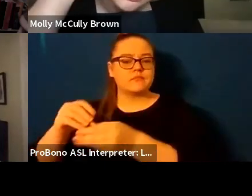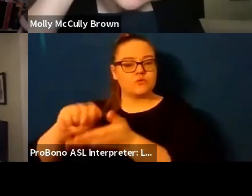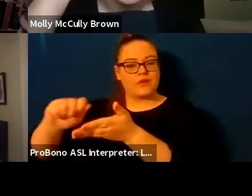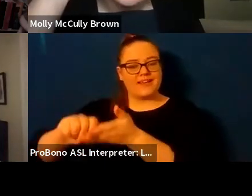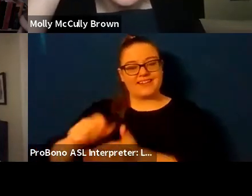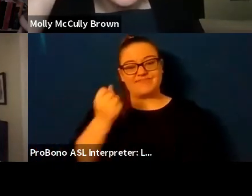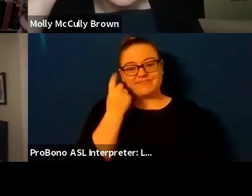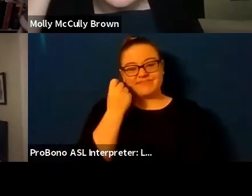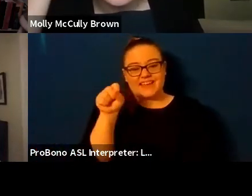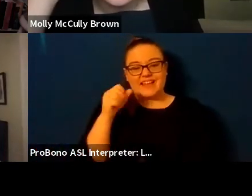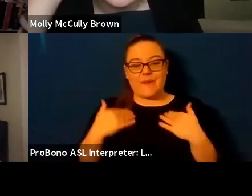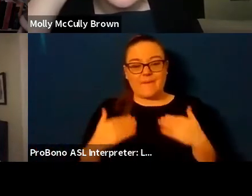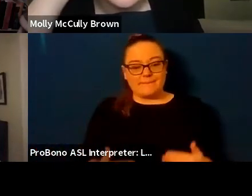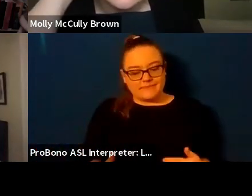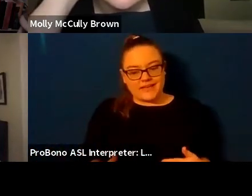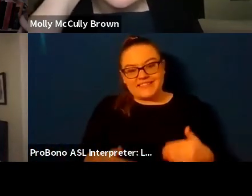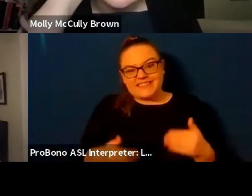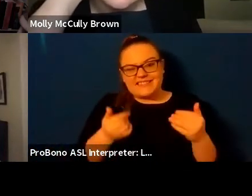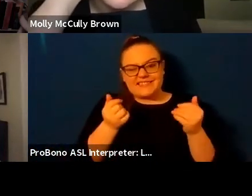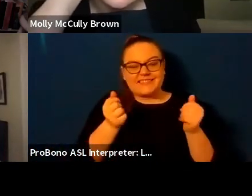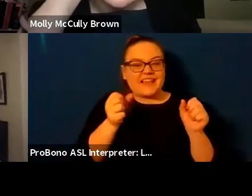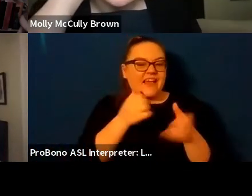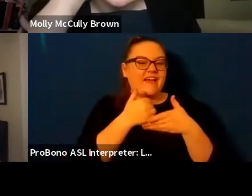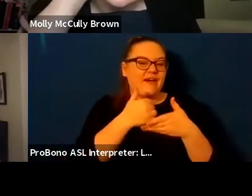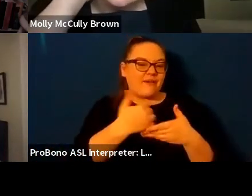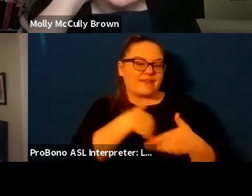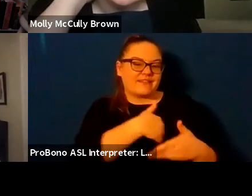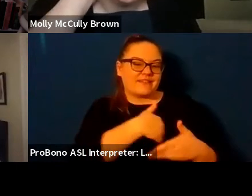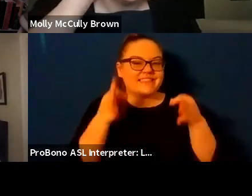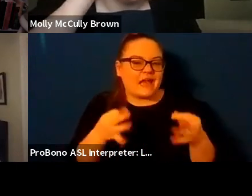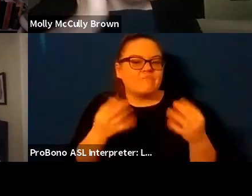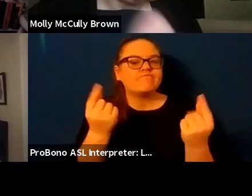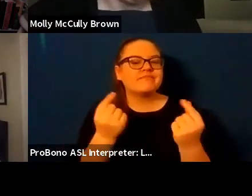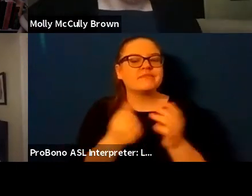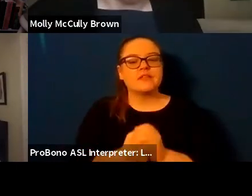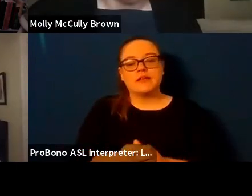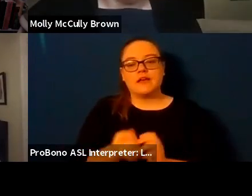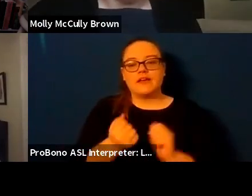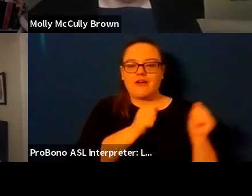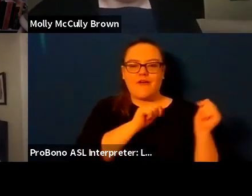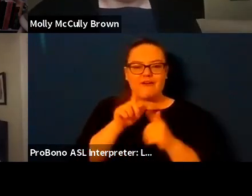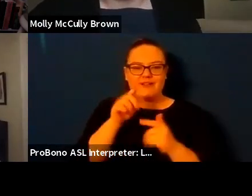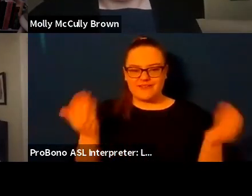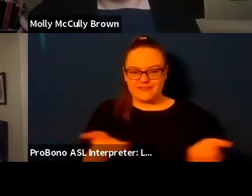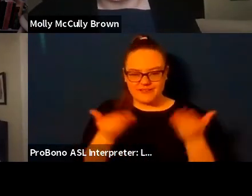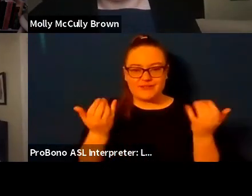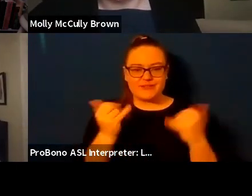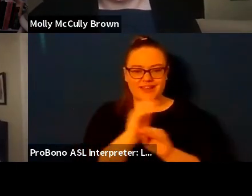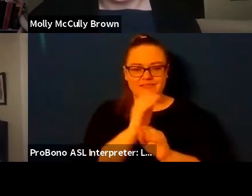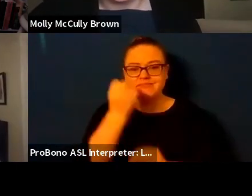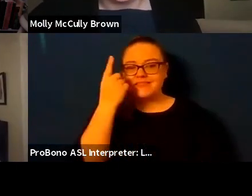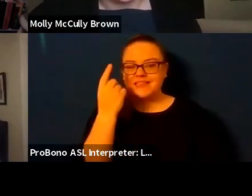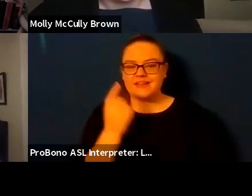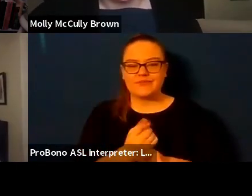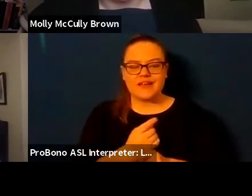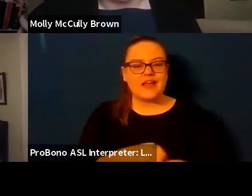everything we do um people the the readers tonight we all know this right like we don't get to